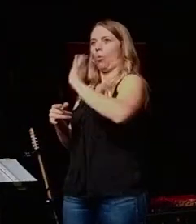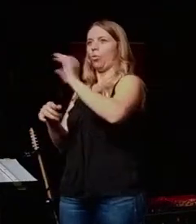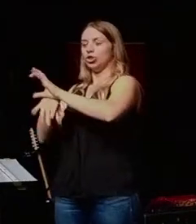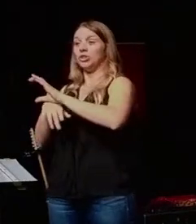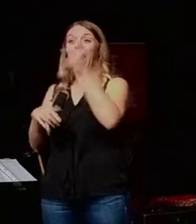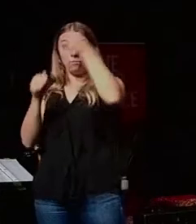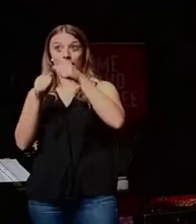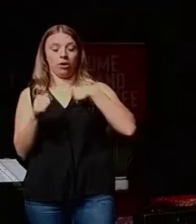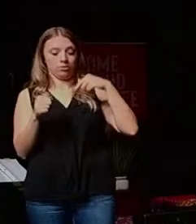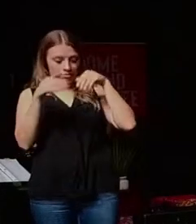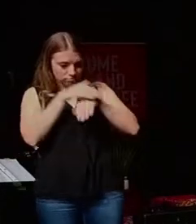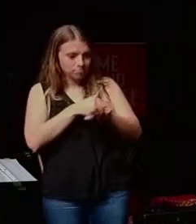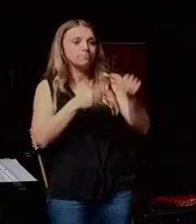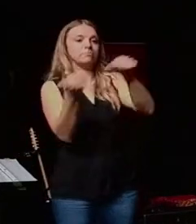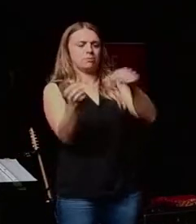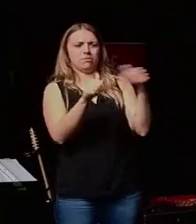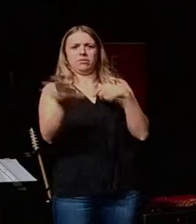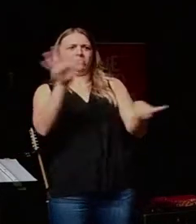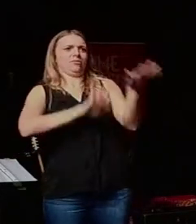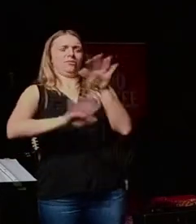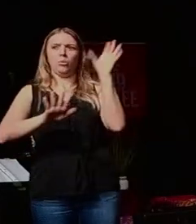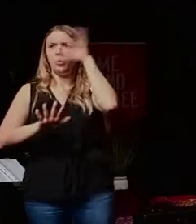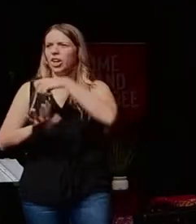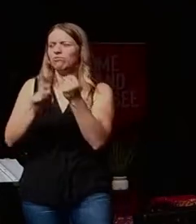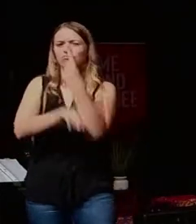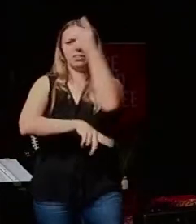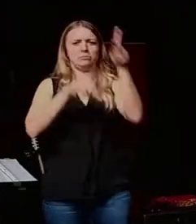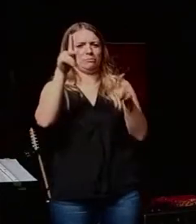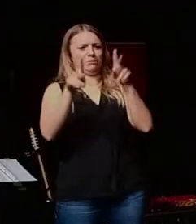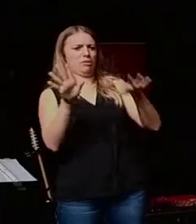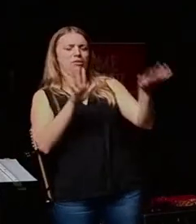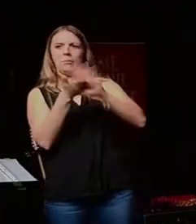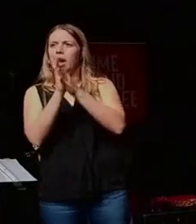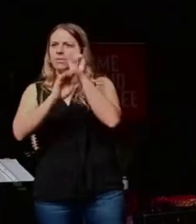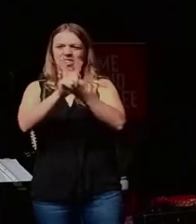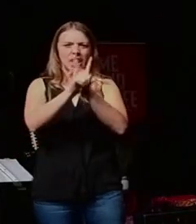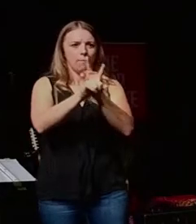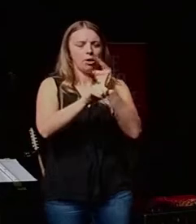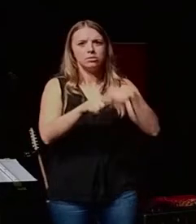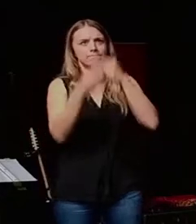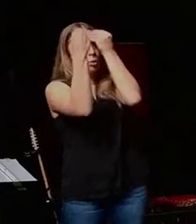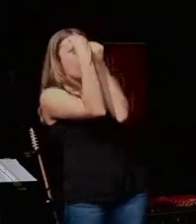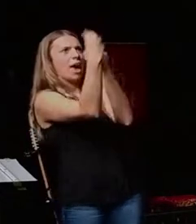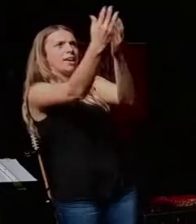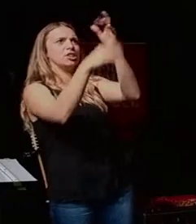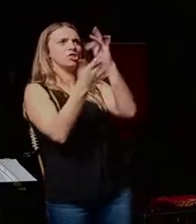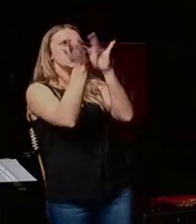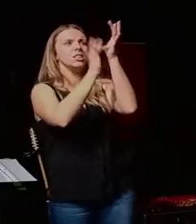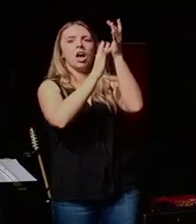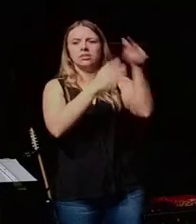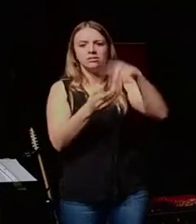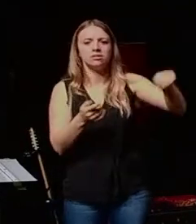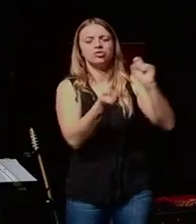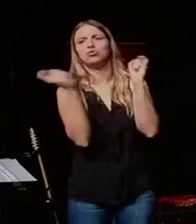what on earth is going on? And all these really random different people are becoming disciples and obeying Jesus and transforming and